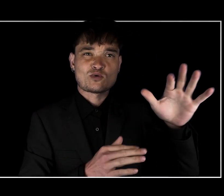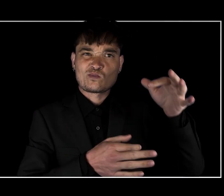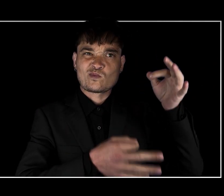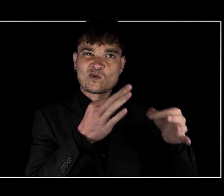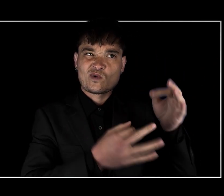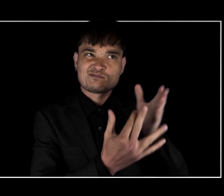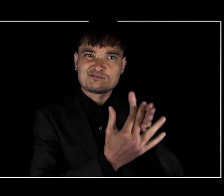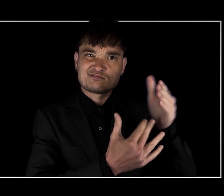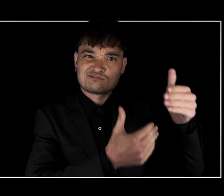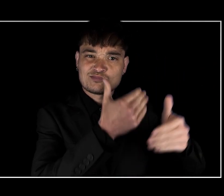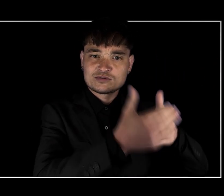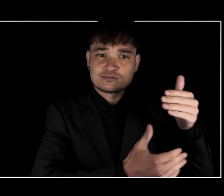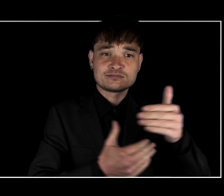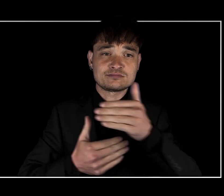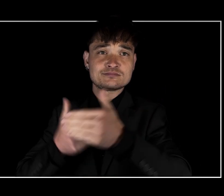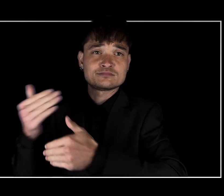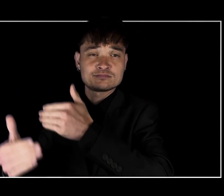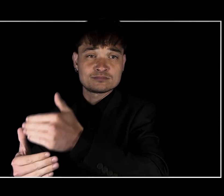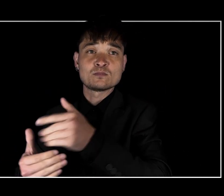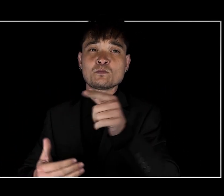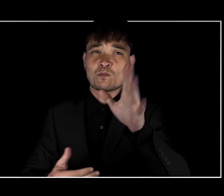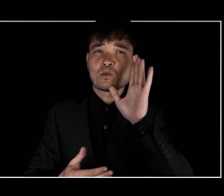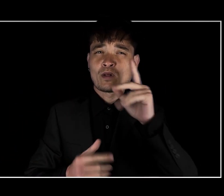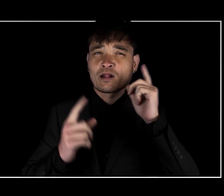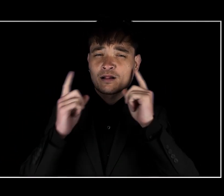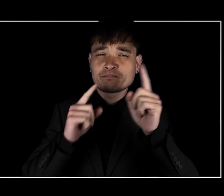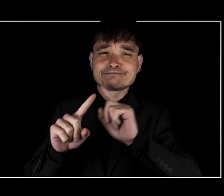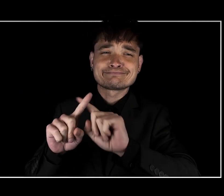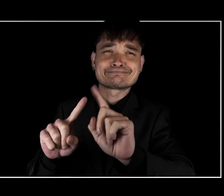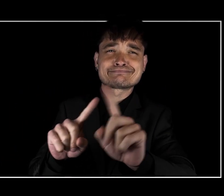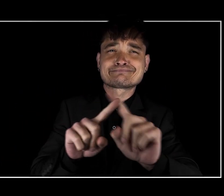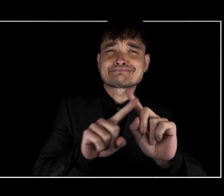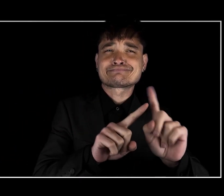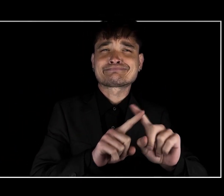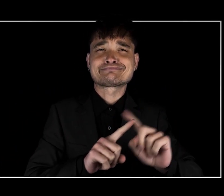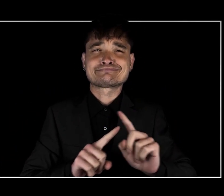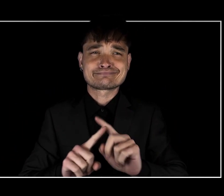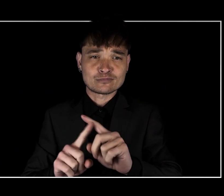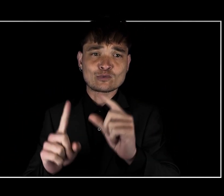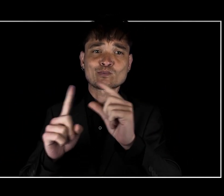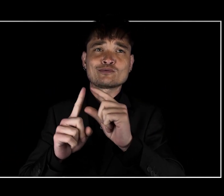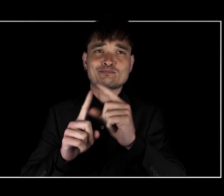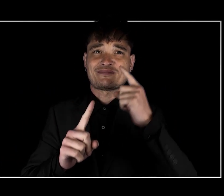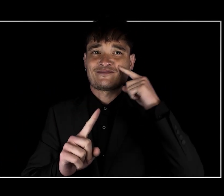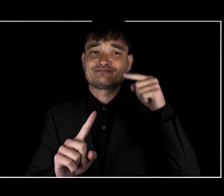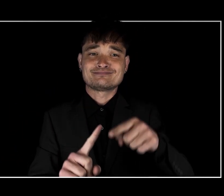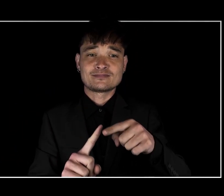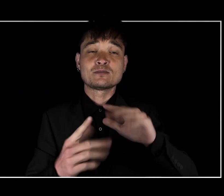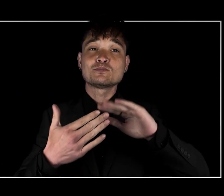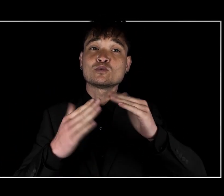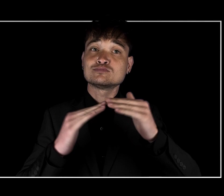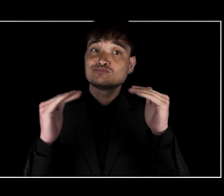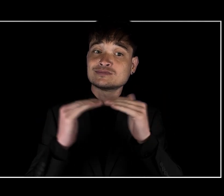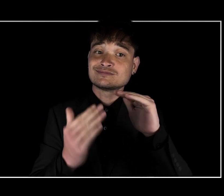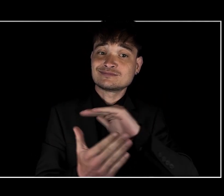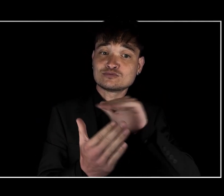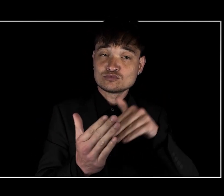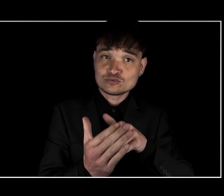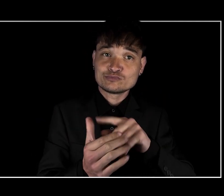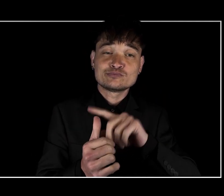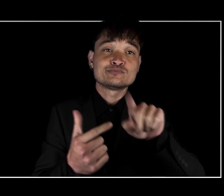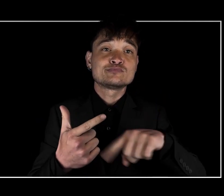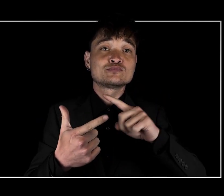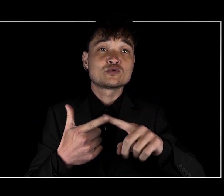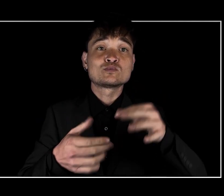You might hear different words to describe these centers, community justice centers, court diversion,